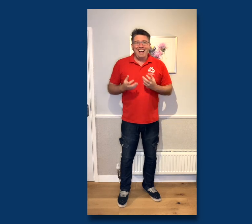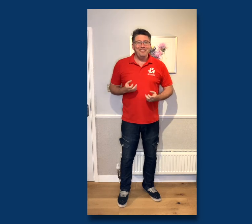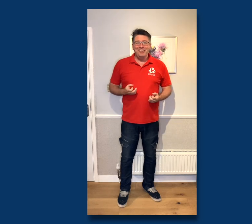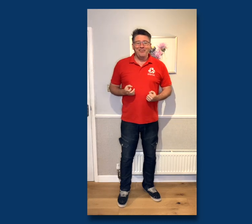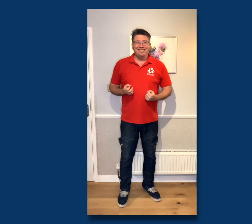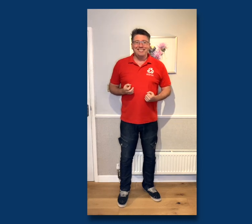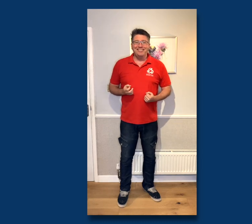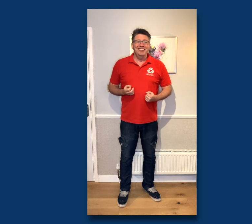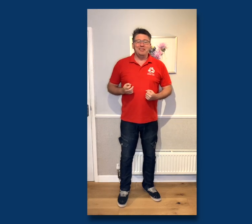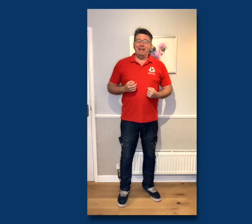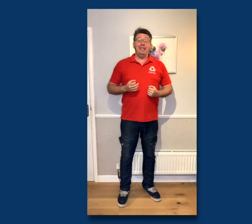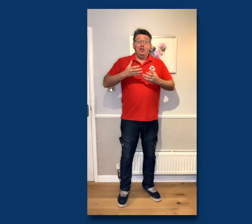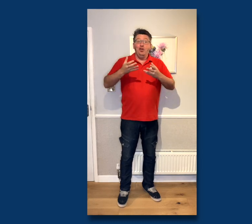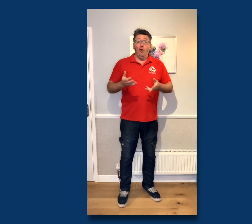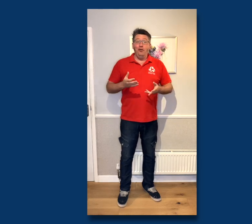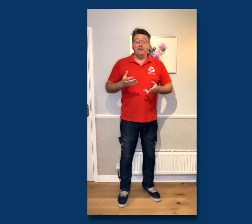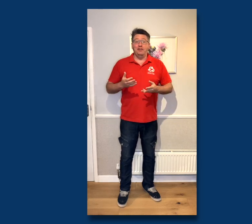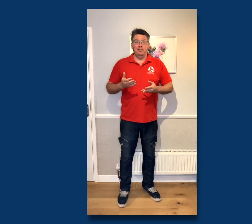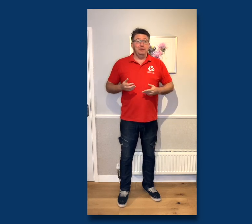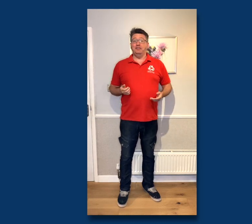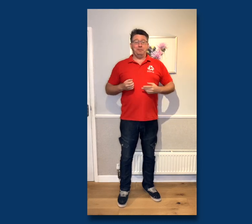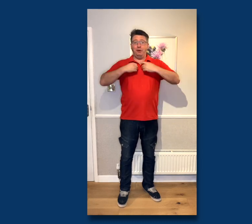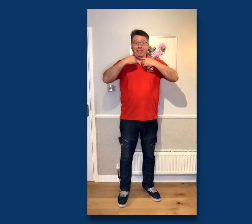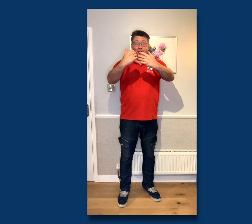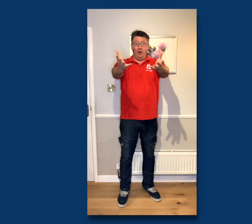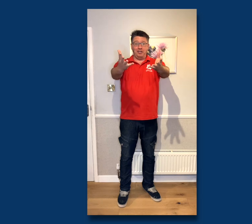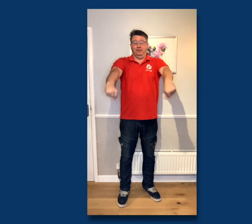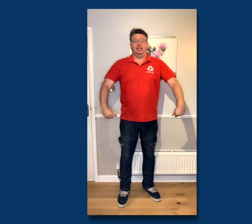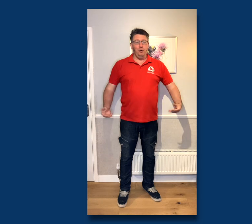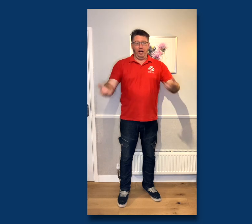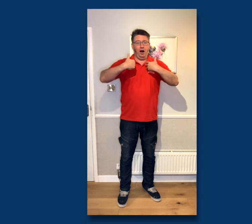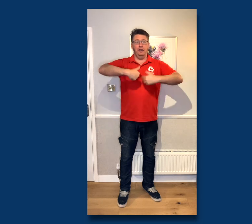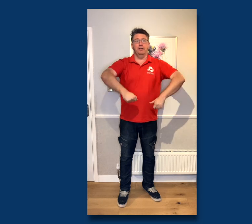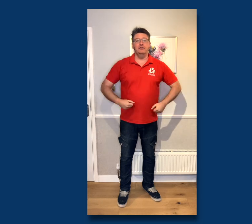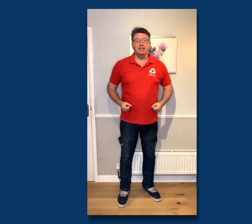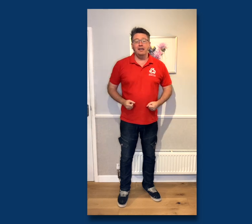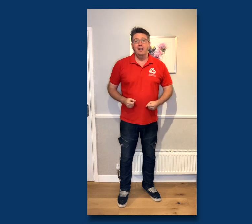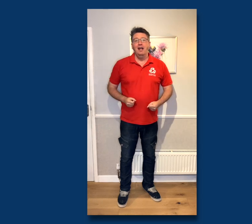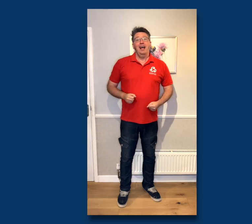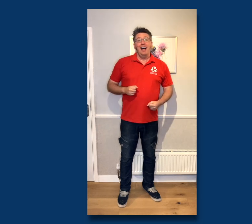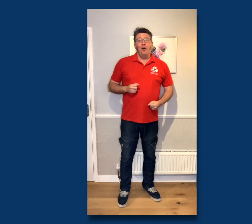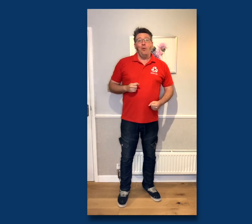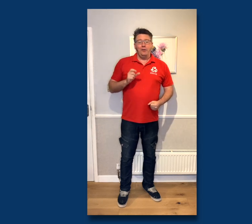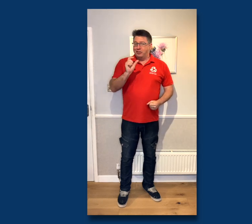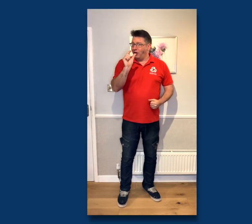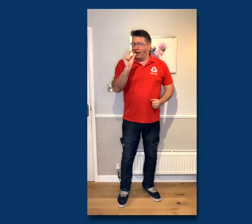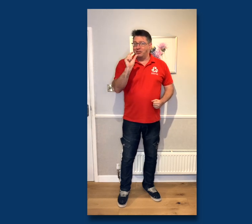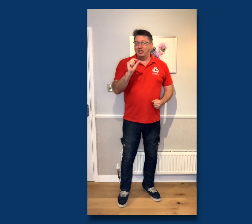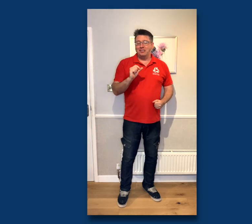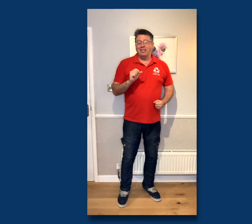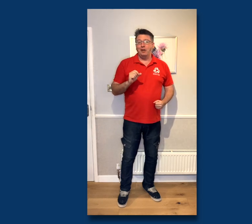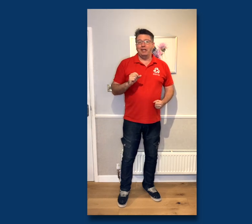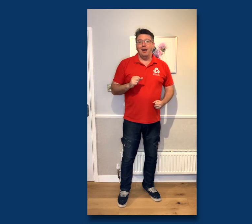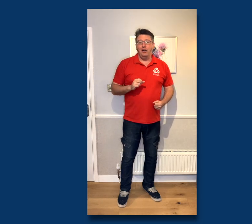Whatever you want to do to make it your version Because it's better when you're dancing, not when I'm dancing Why don't we try